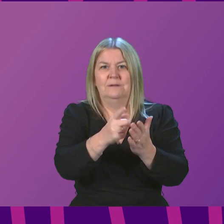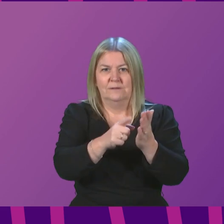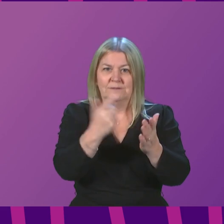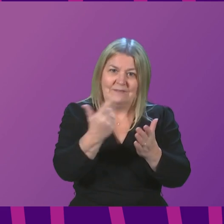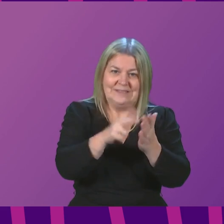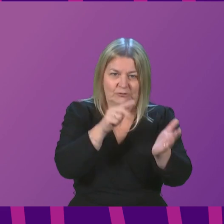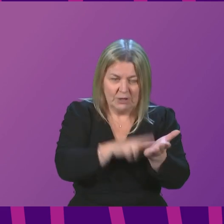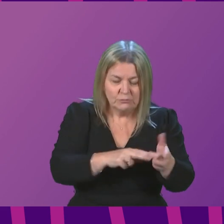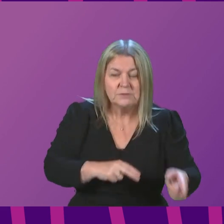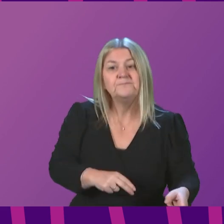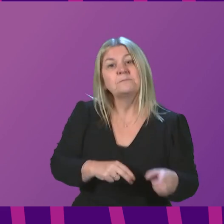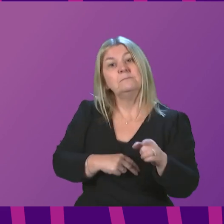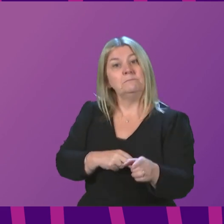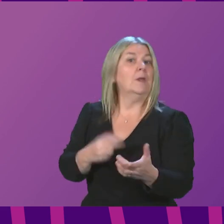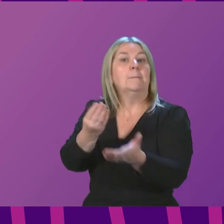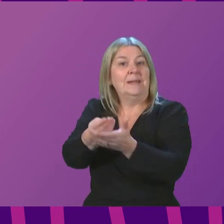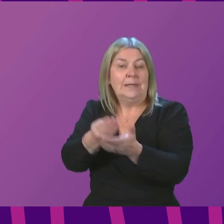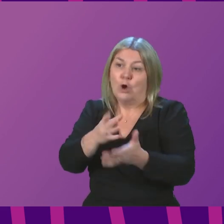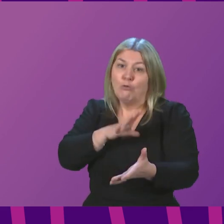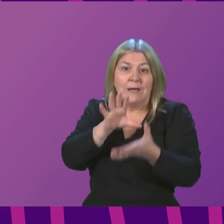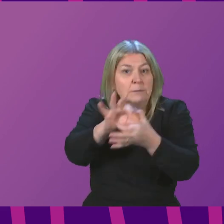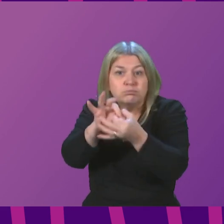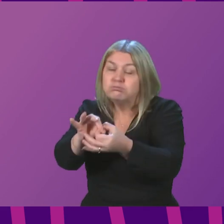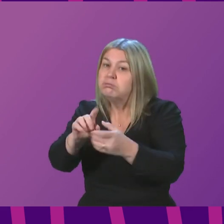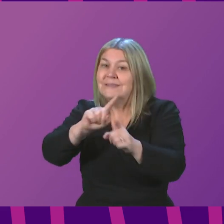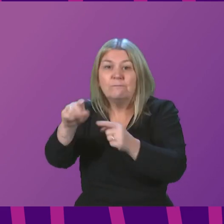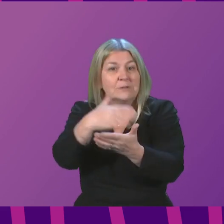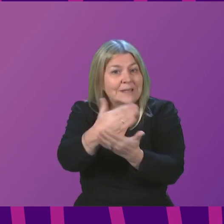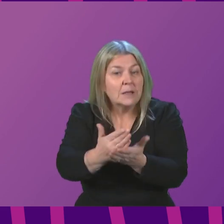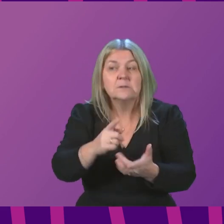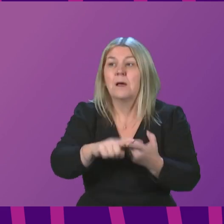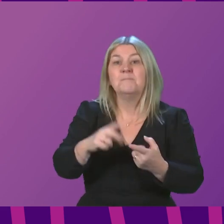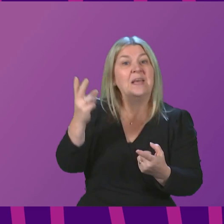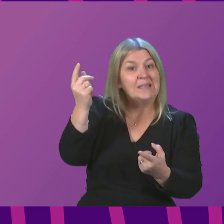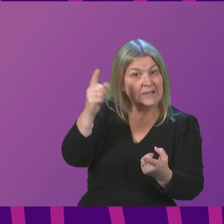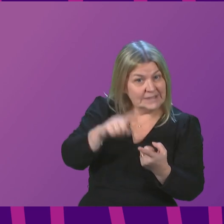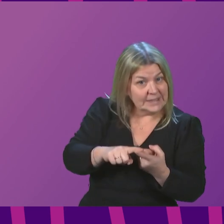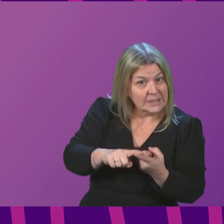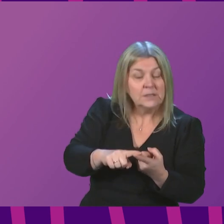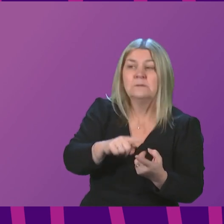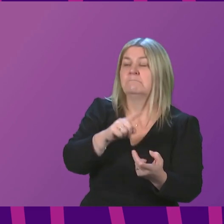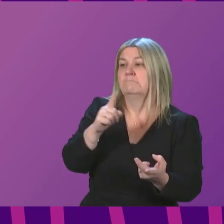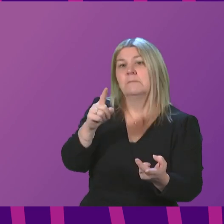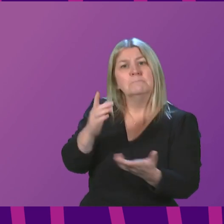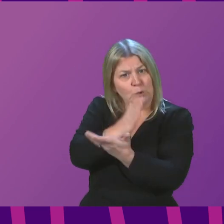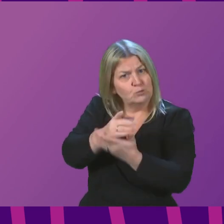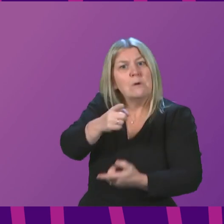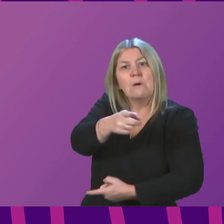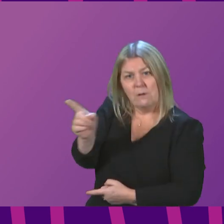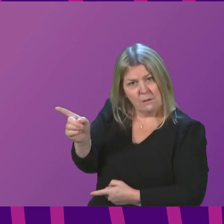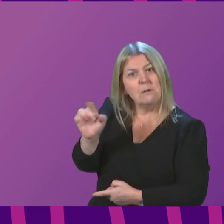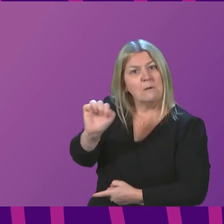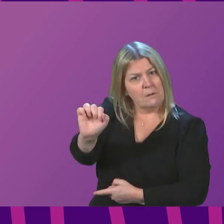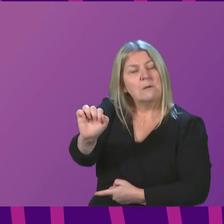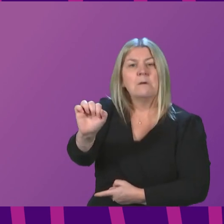are in consultation with different sectors. I have already that that will include the taxi industry, for example, to make sure that